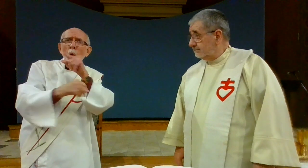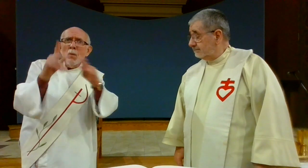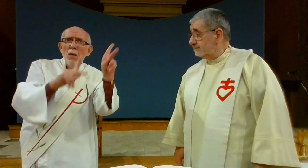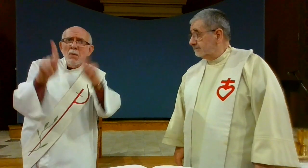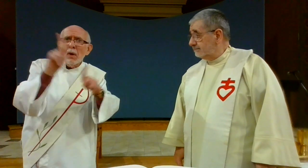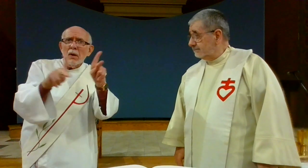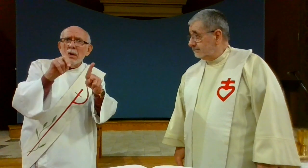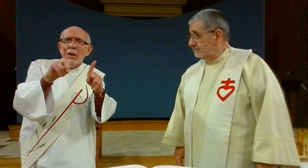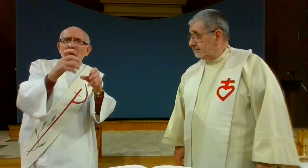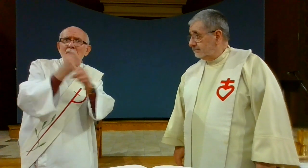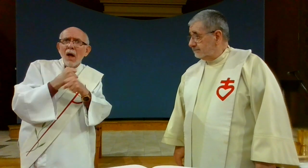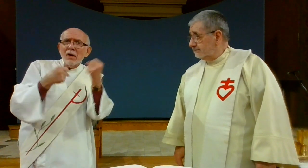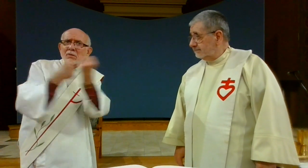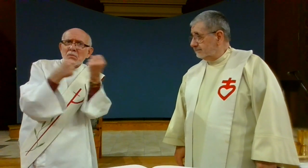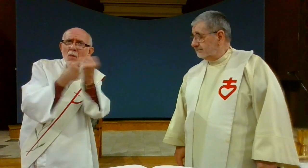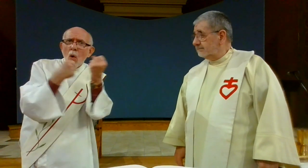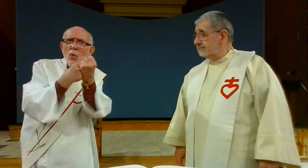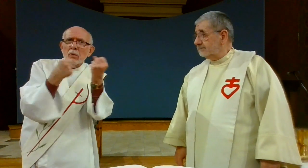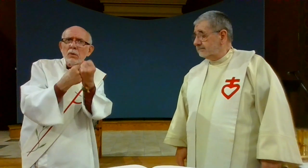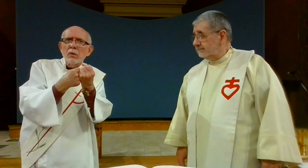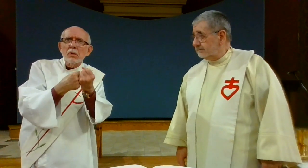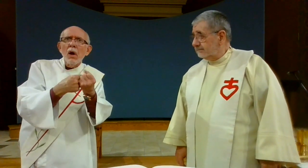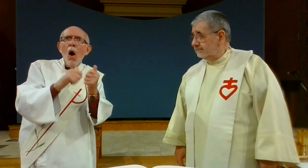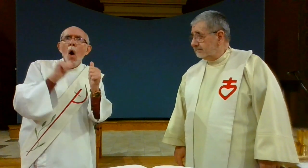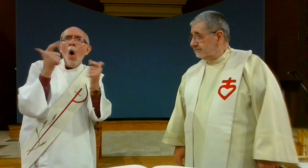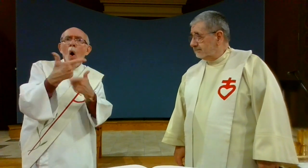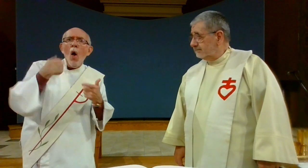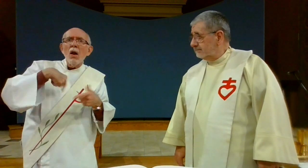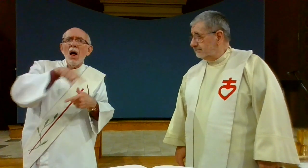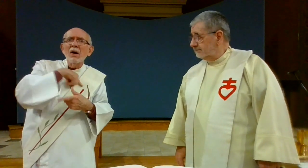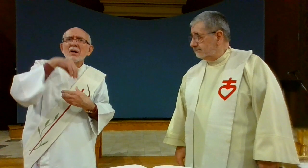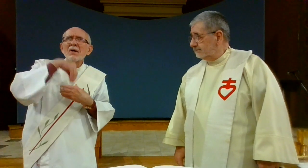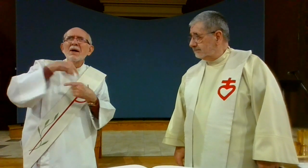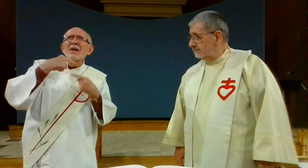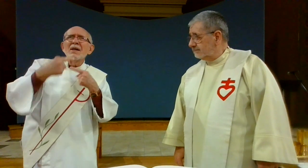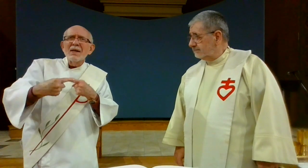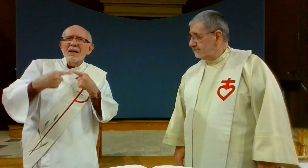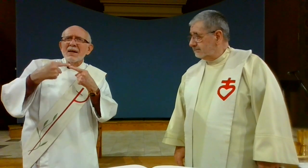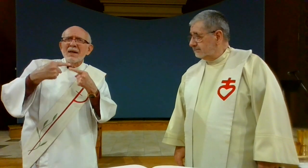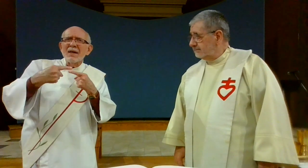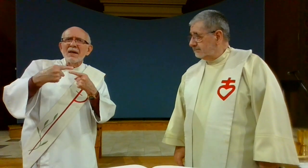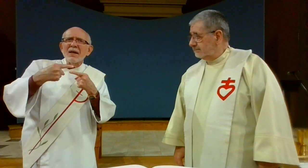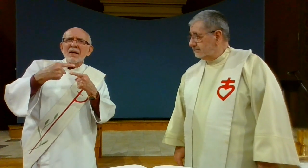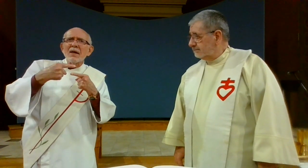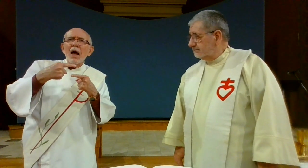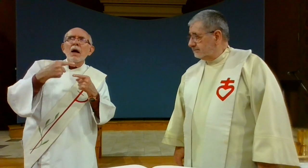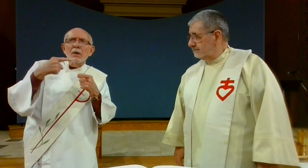those who are poor that they may receive the support they need that all of us within ourselves